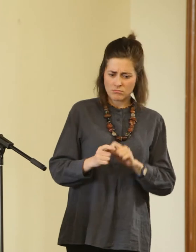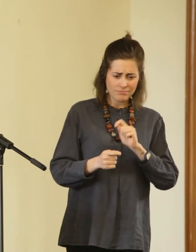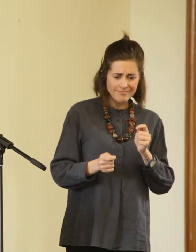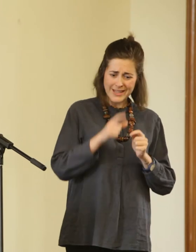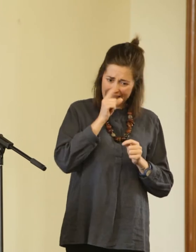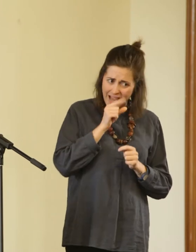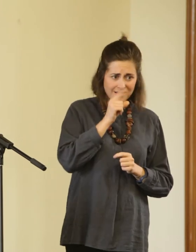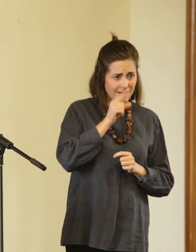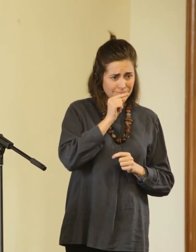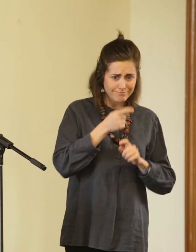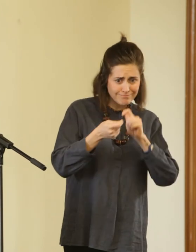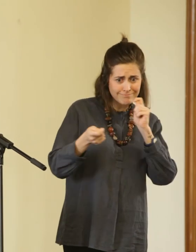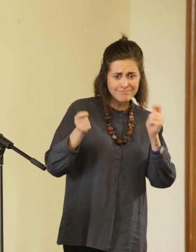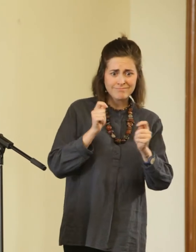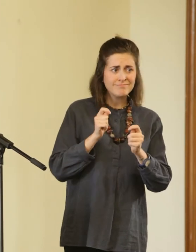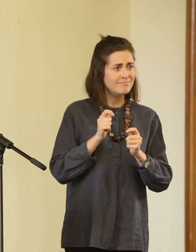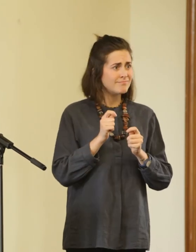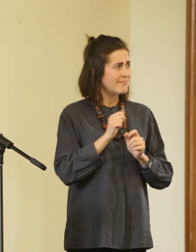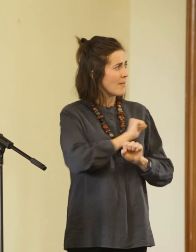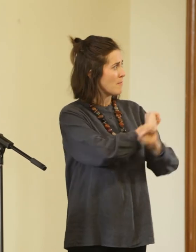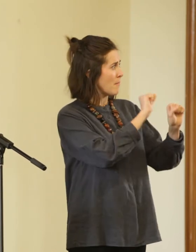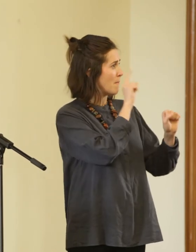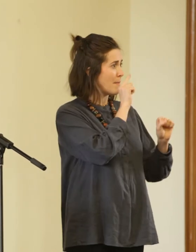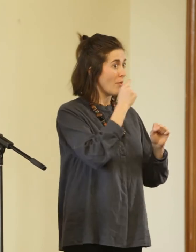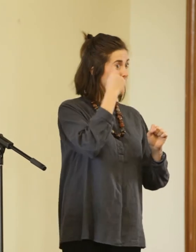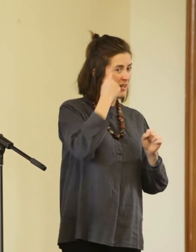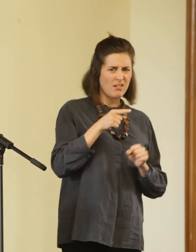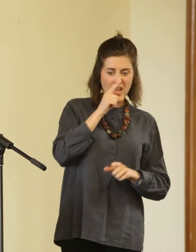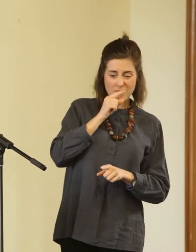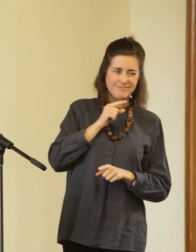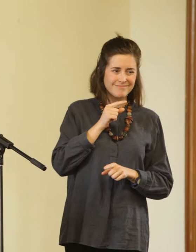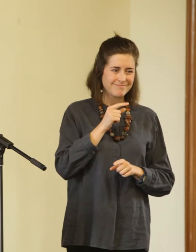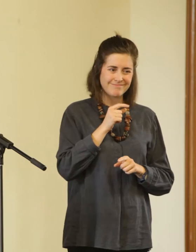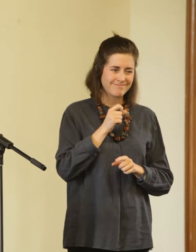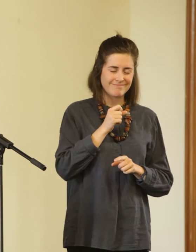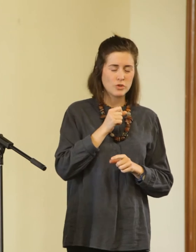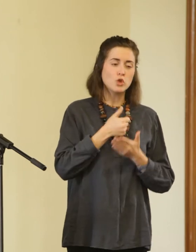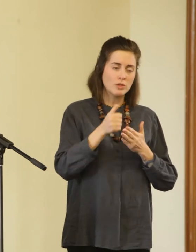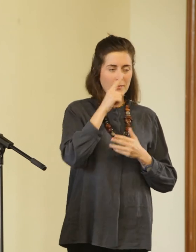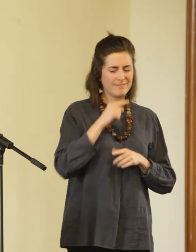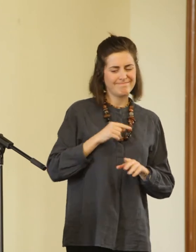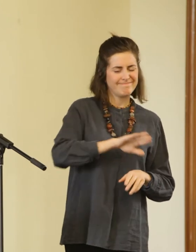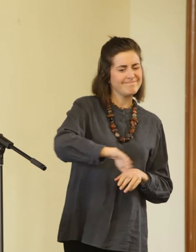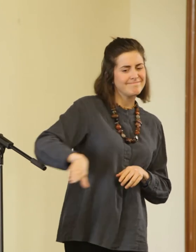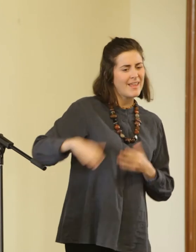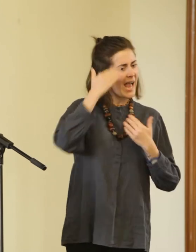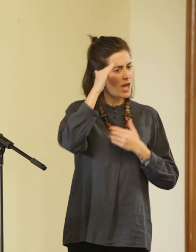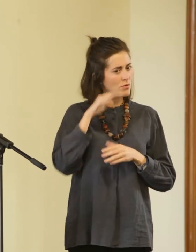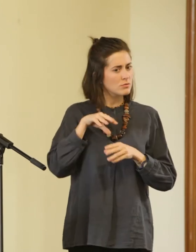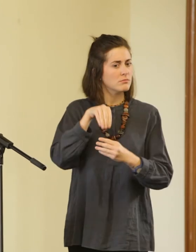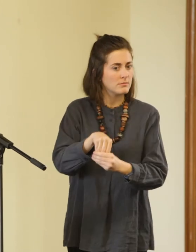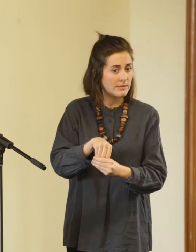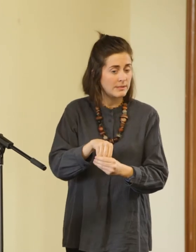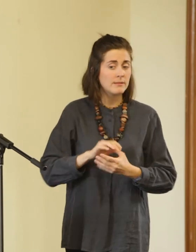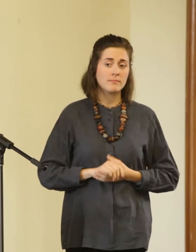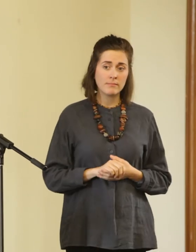capacity is not necessarily a common or dominant approach in contemporary Western society. But it does say that adults' complicity